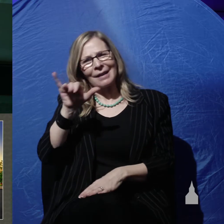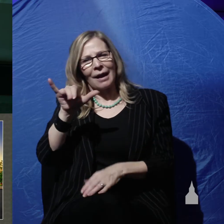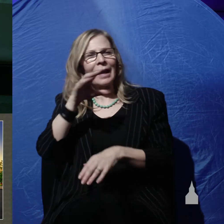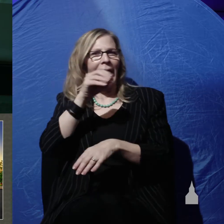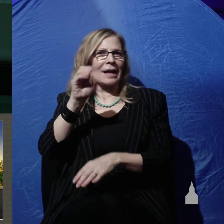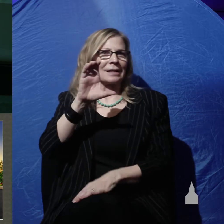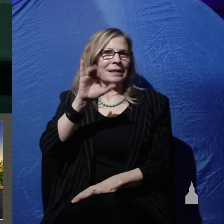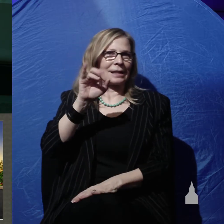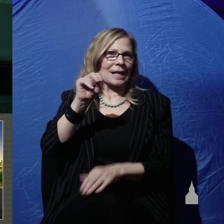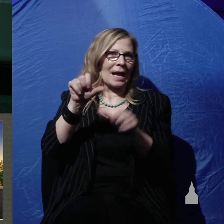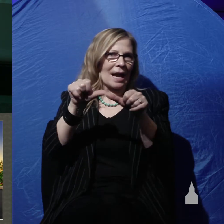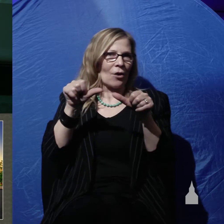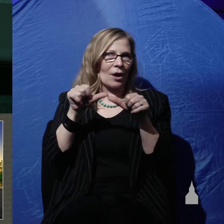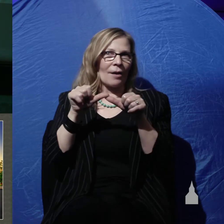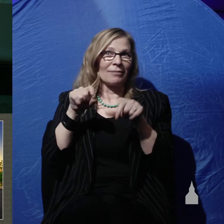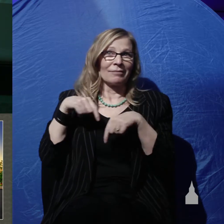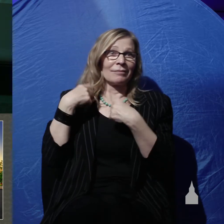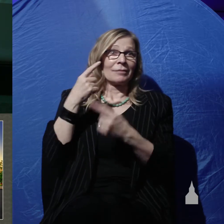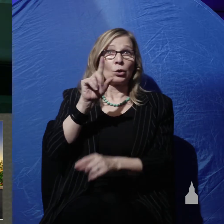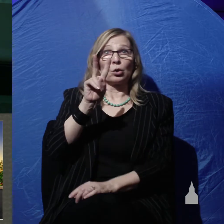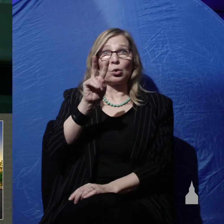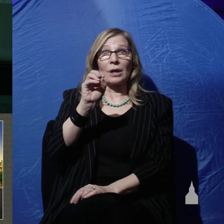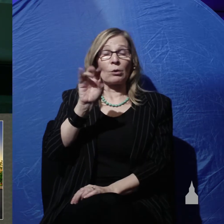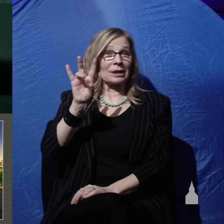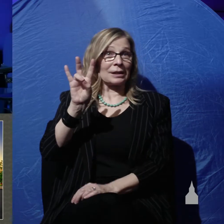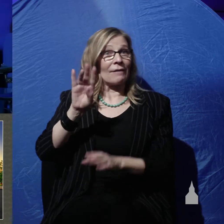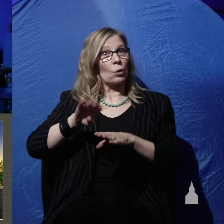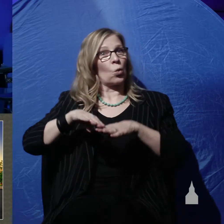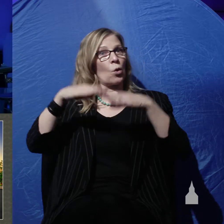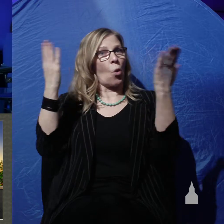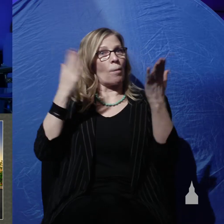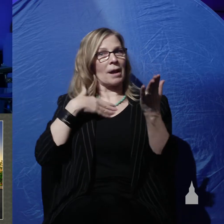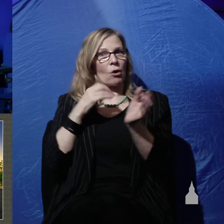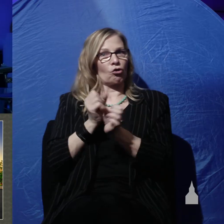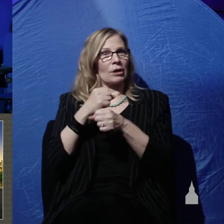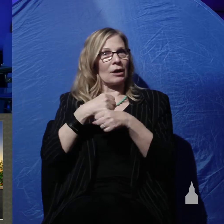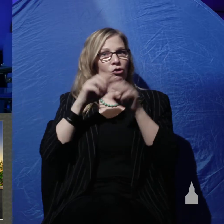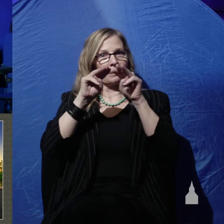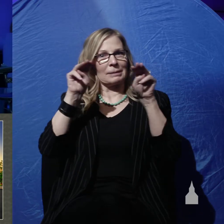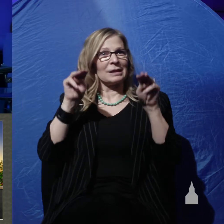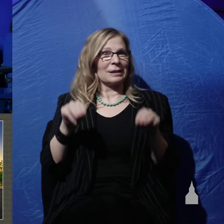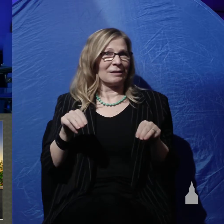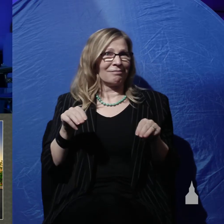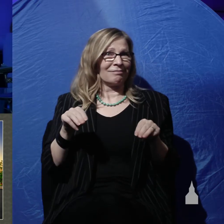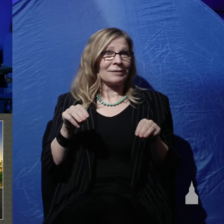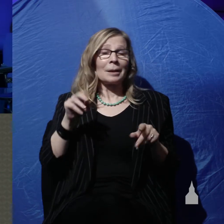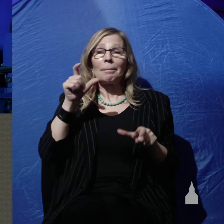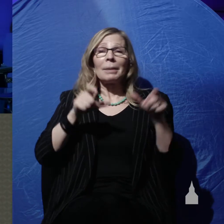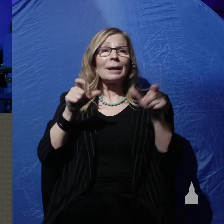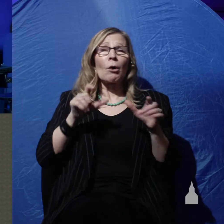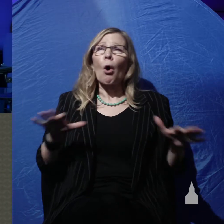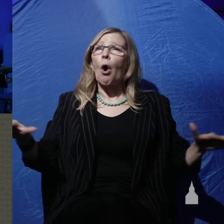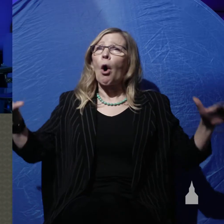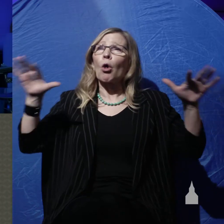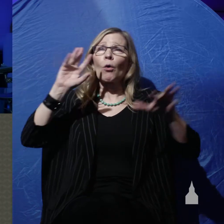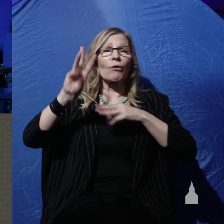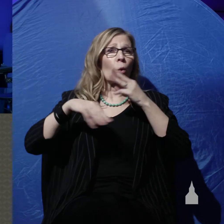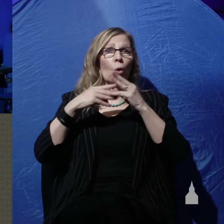we opened our Creation Museum, which has had millions of visitors from all over the world, 50 beautiful acres with a